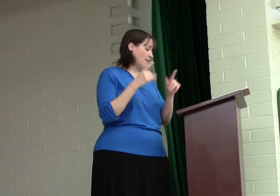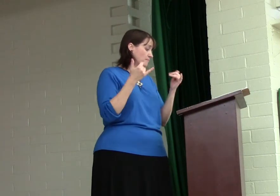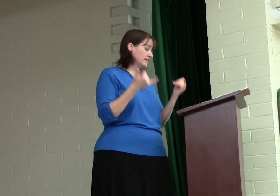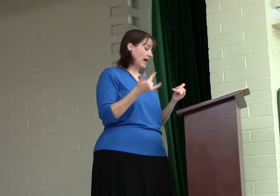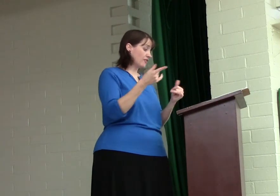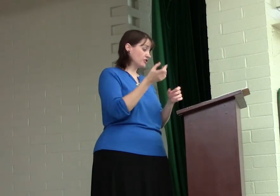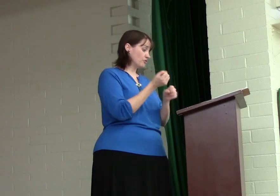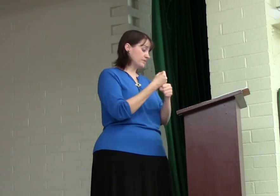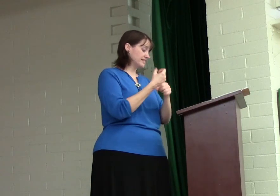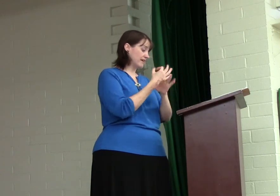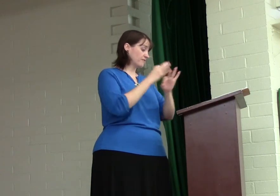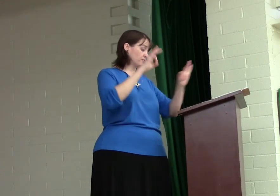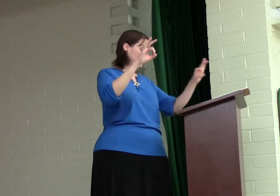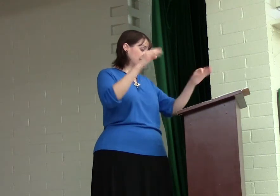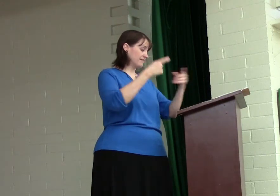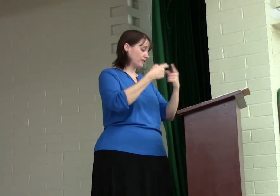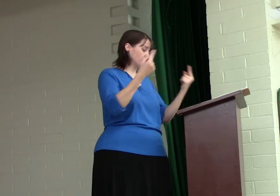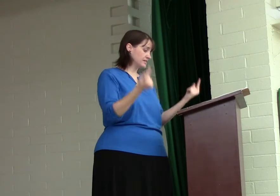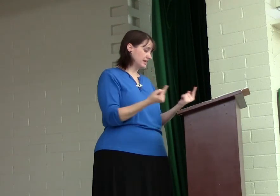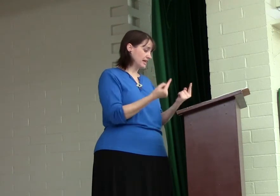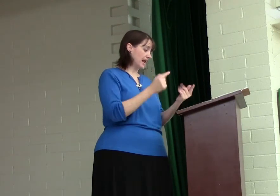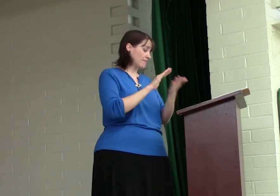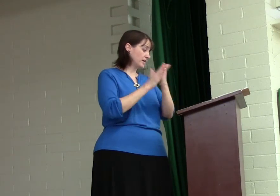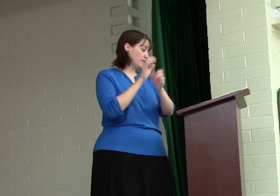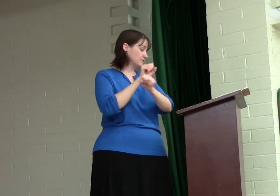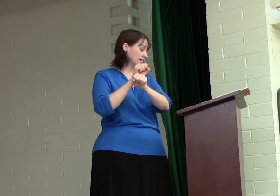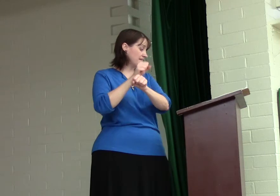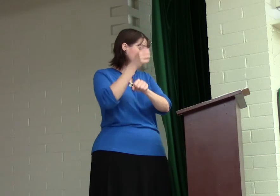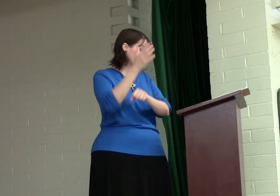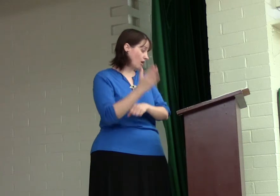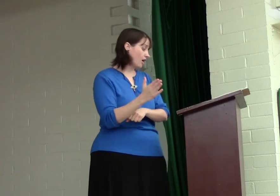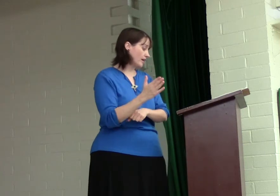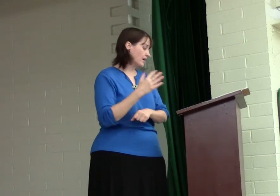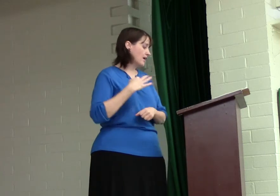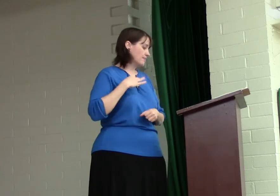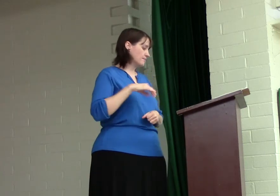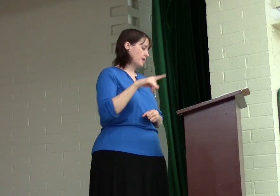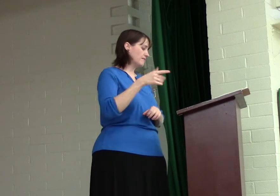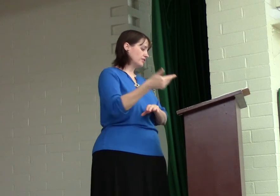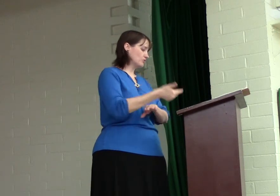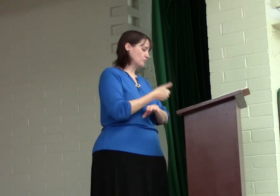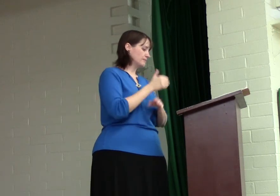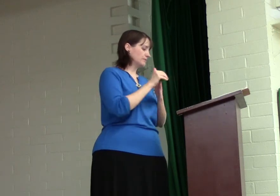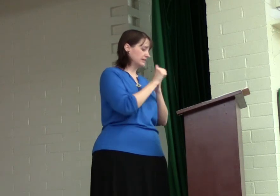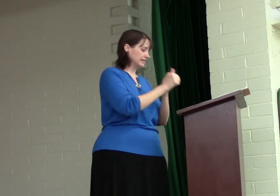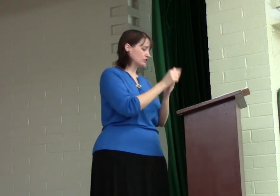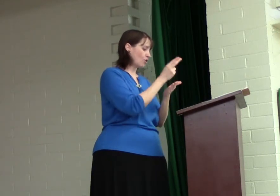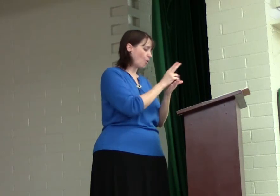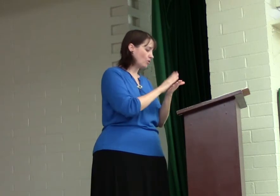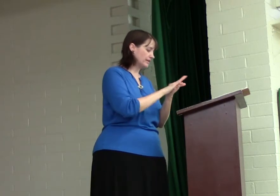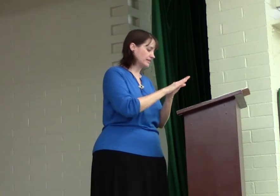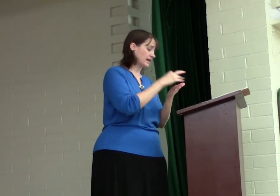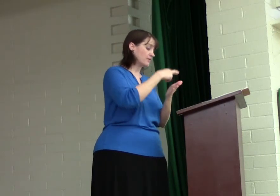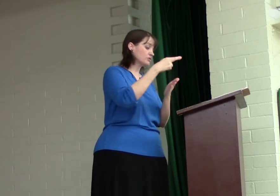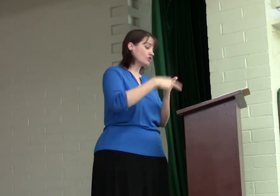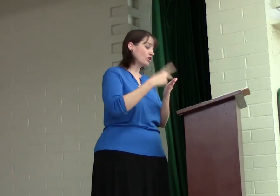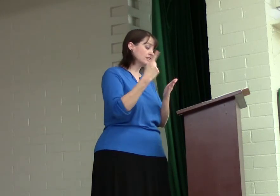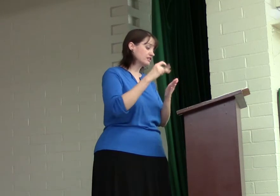But now that you have been set free from sin and have become slaves of God, the benefit you reap leads to holiness, and the result is